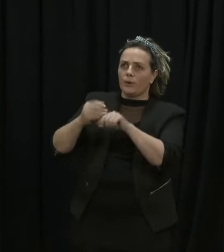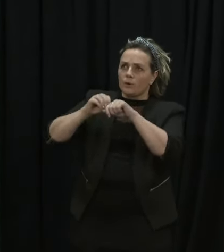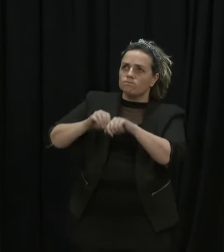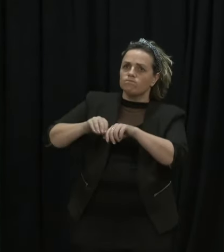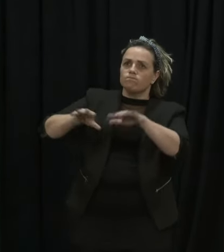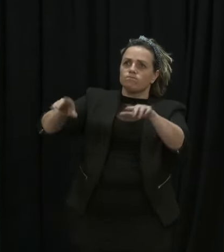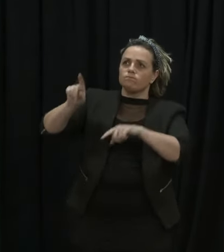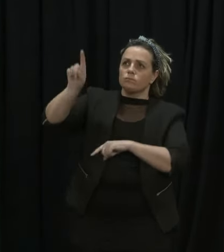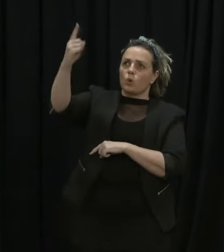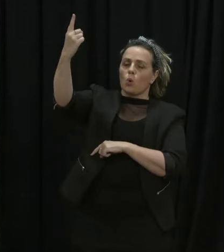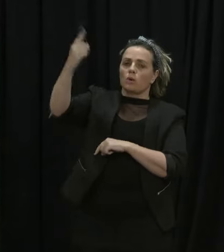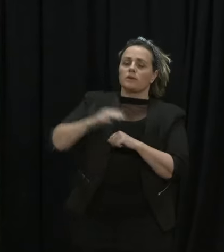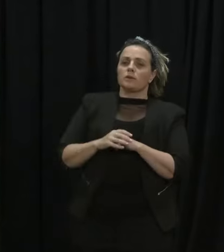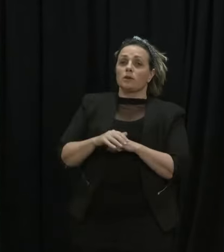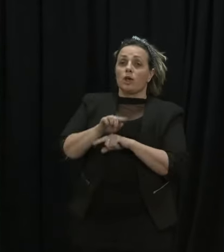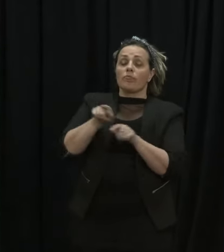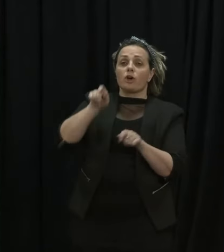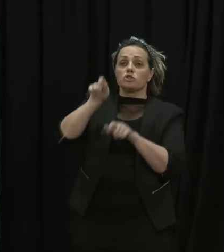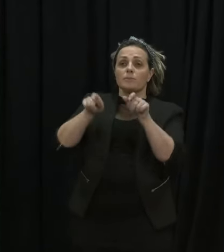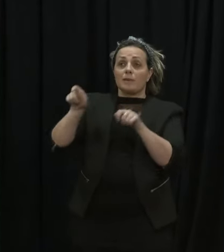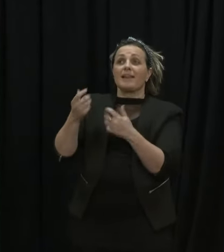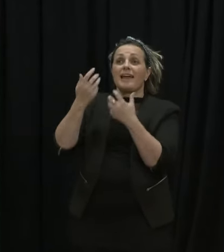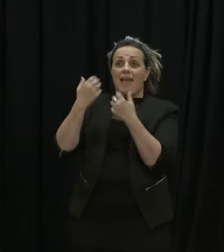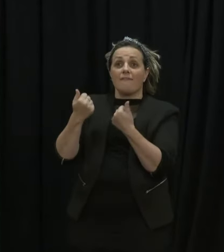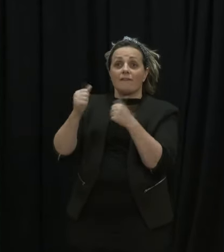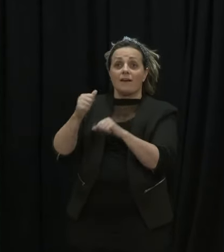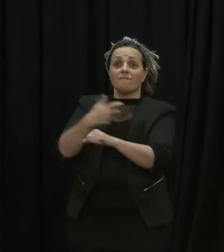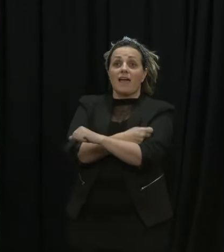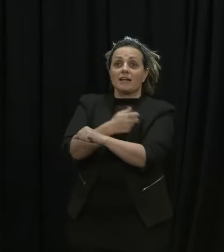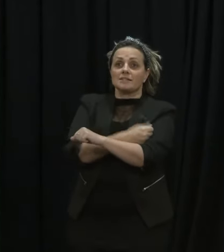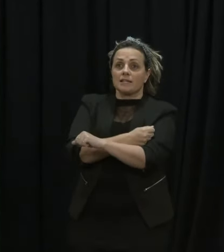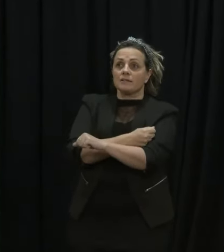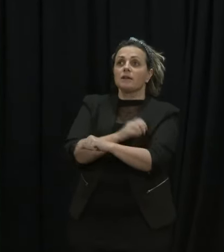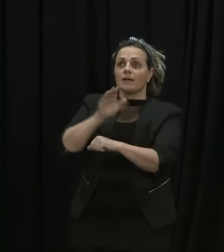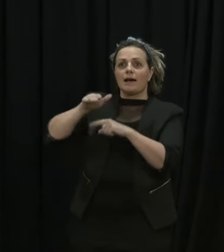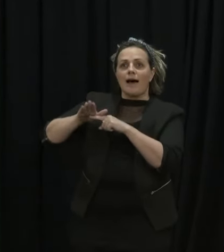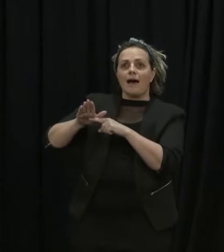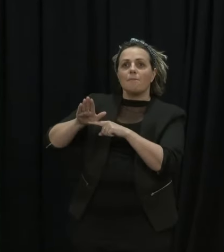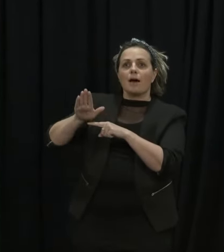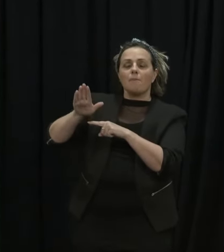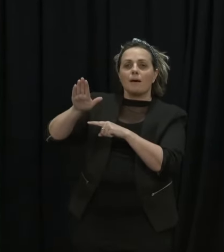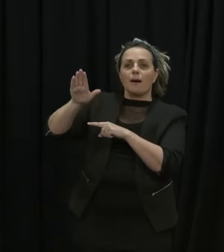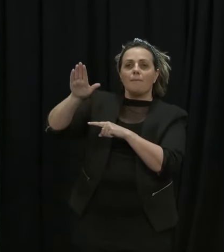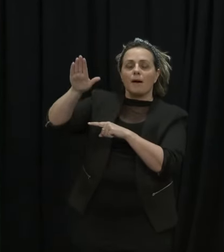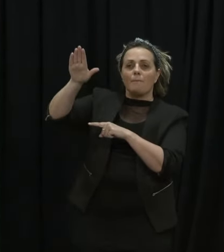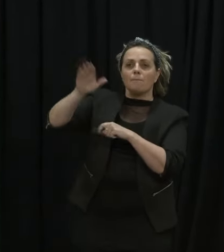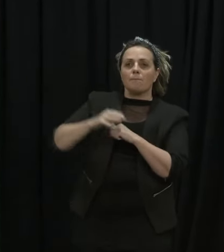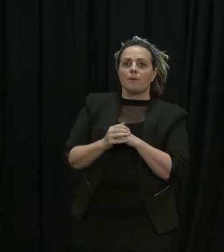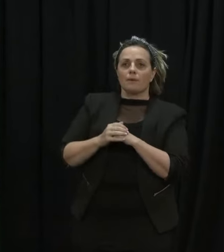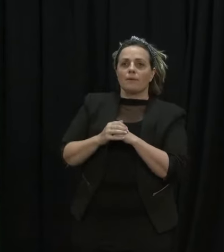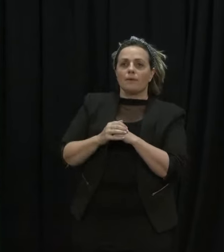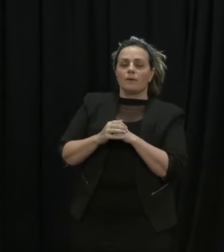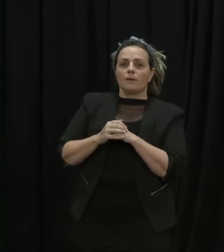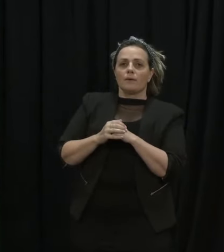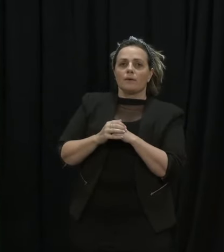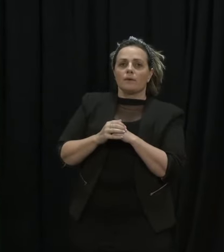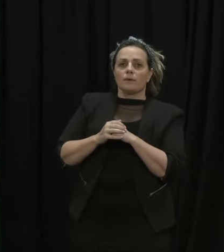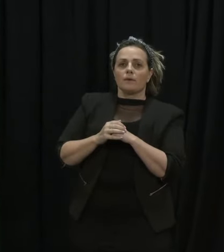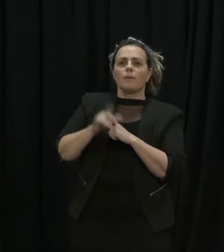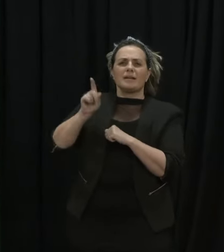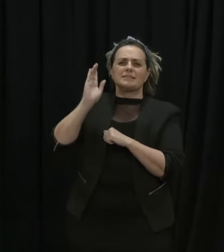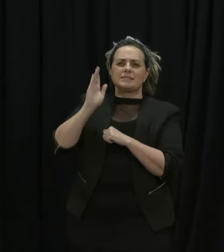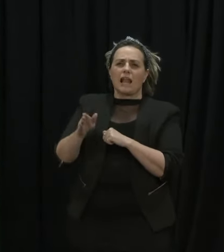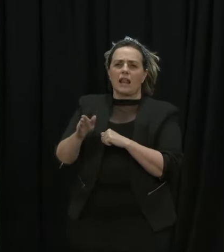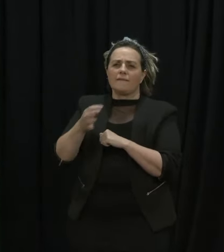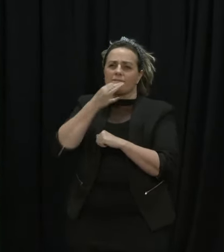proportion of cases who are vaccinated is increasing it's still by far the minority and so next week we'll give a little bit of